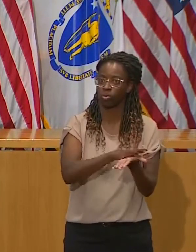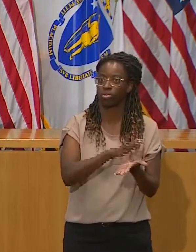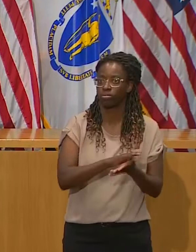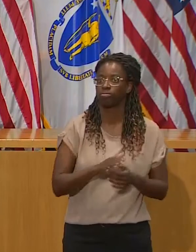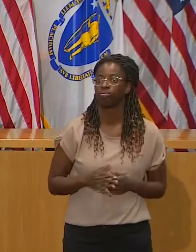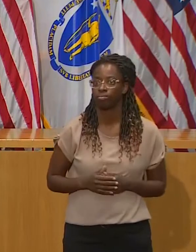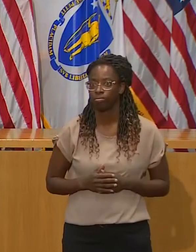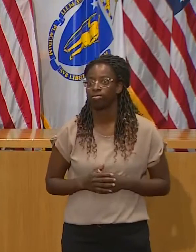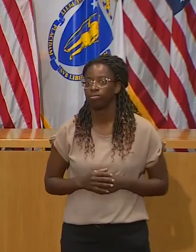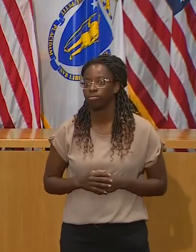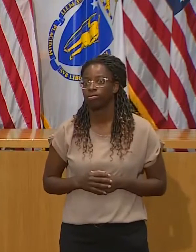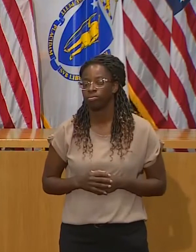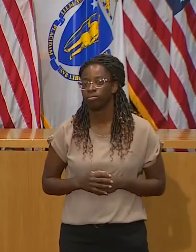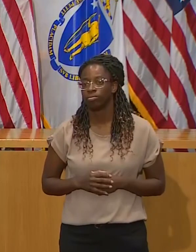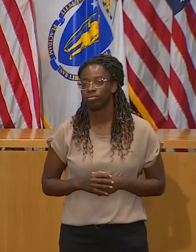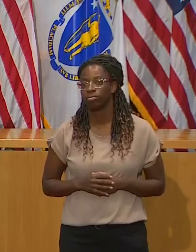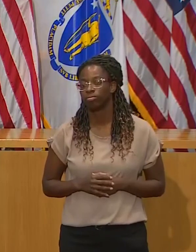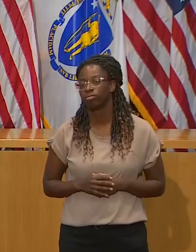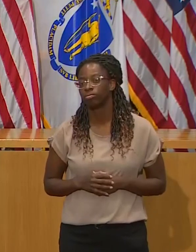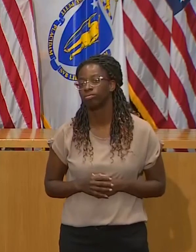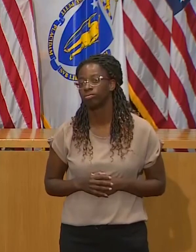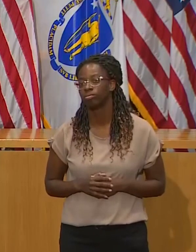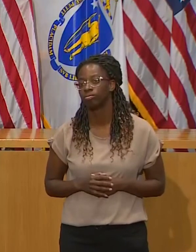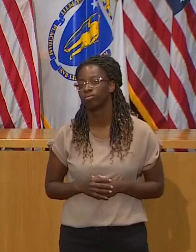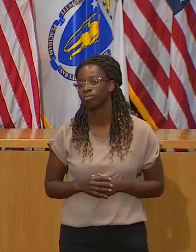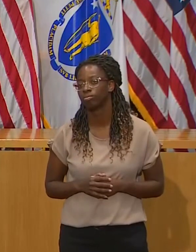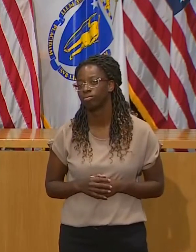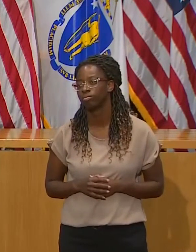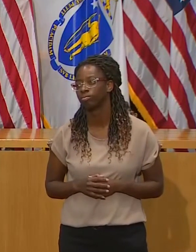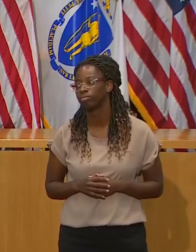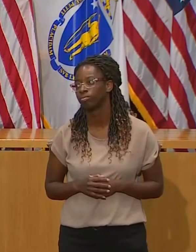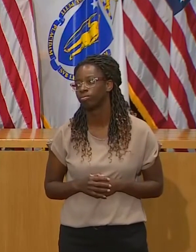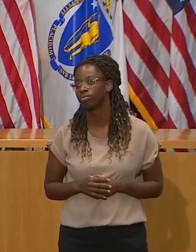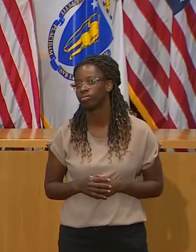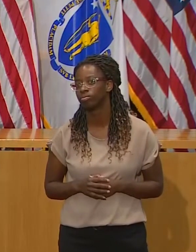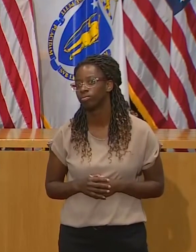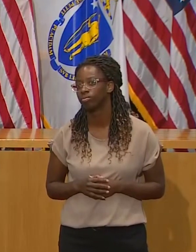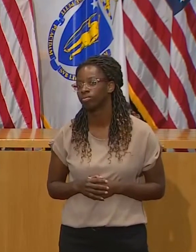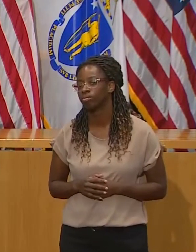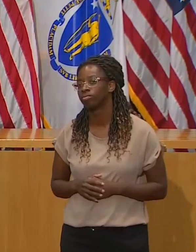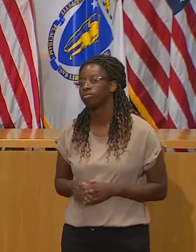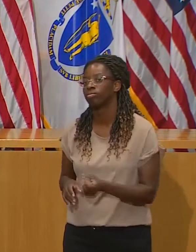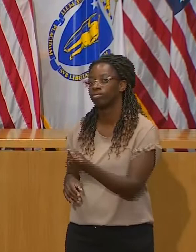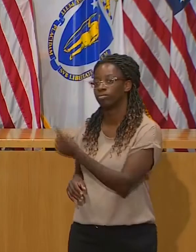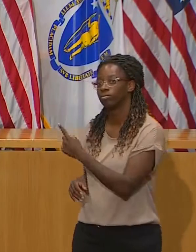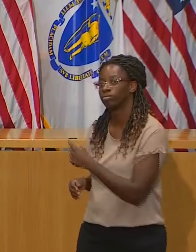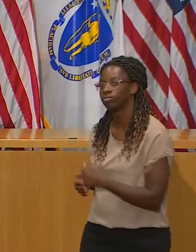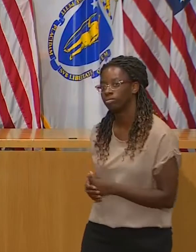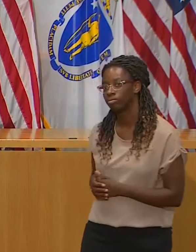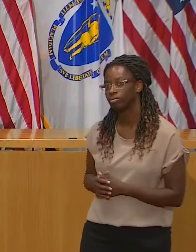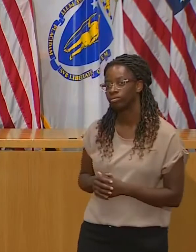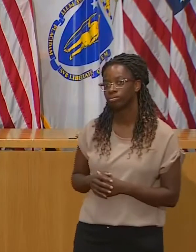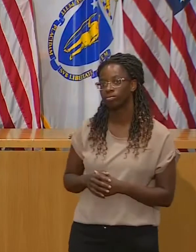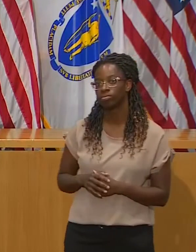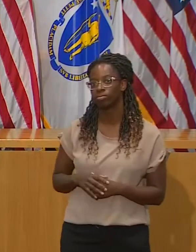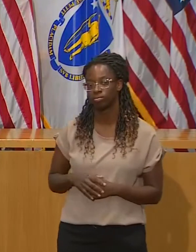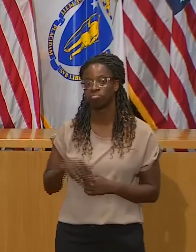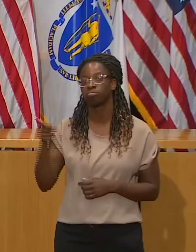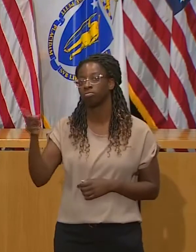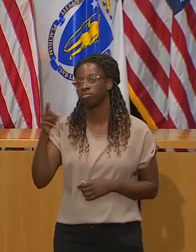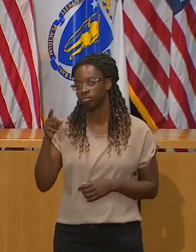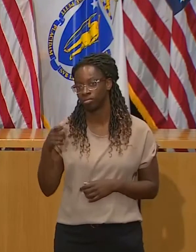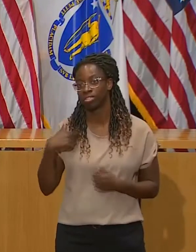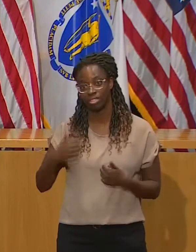everybody's got a face covering on. Now, Milton, where I live, they said they found some cases at the high school. Again, it could have come from outside.